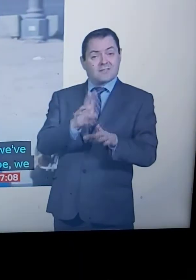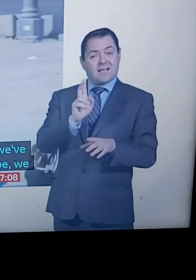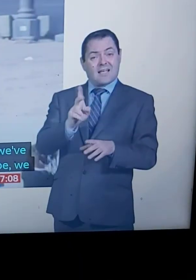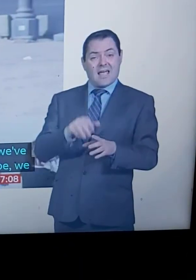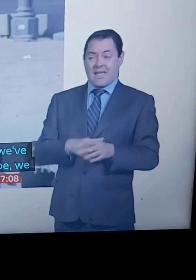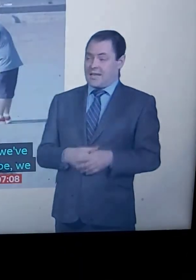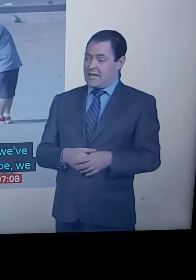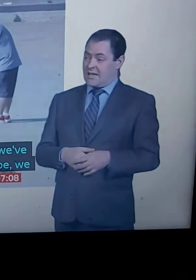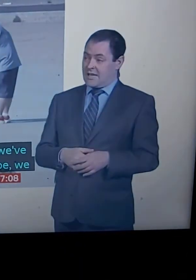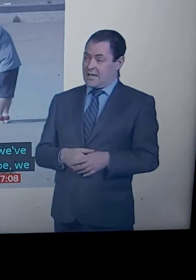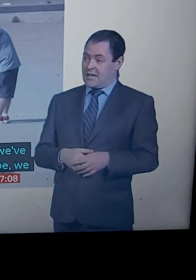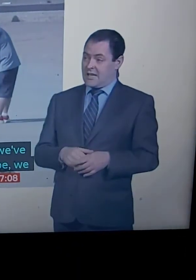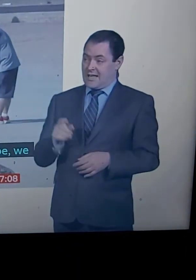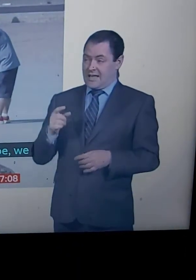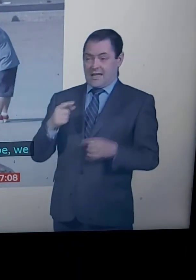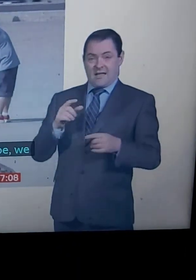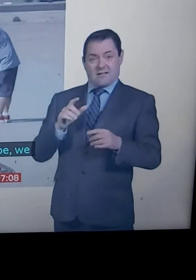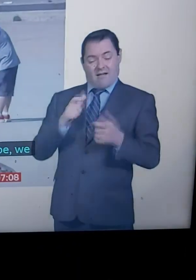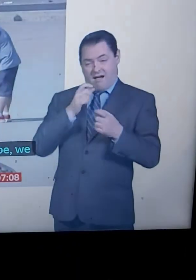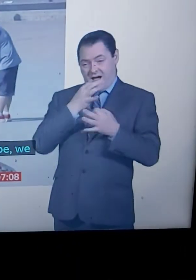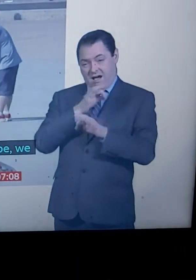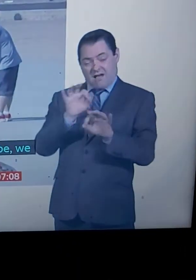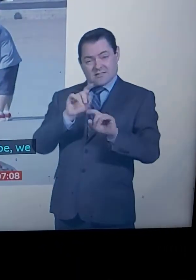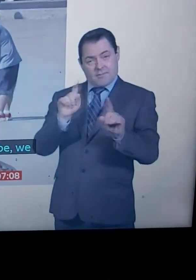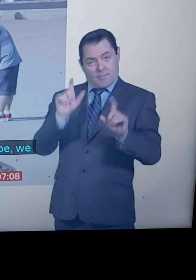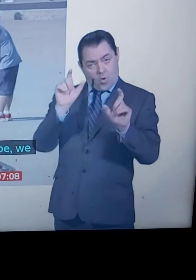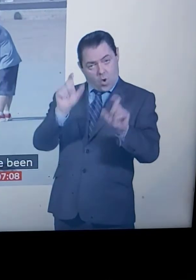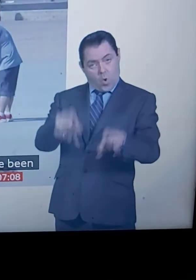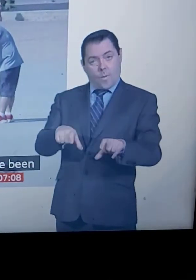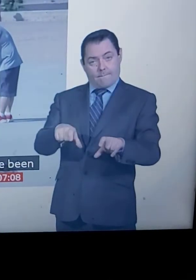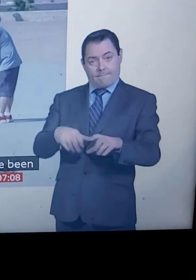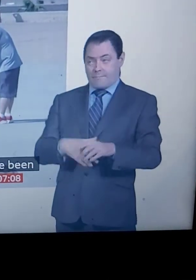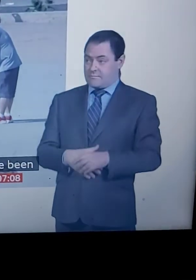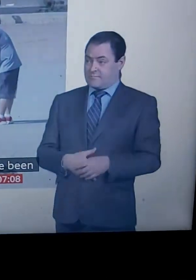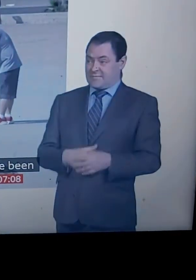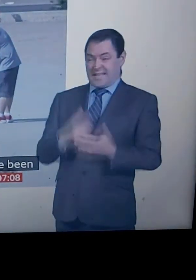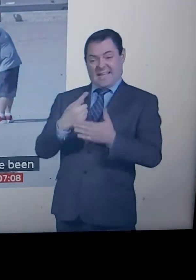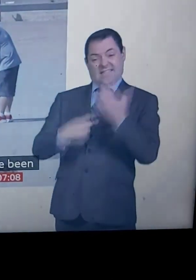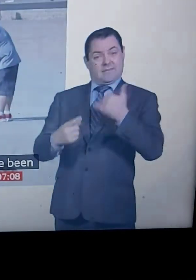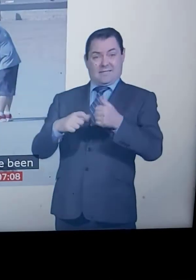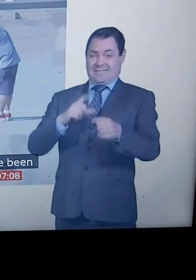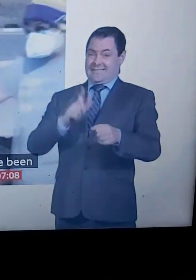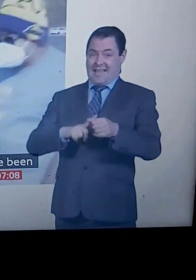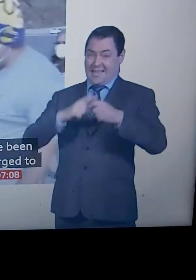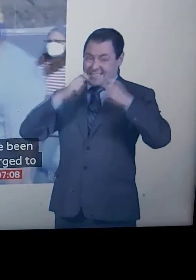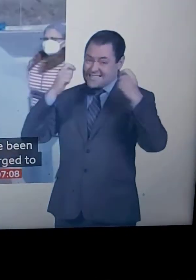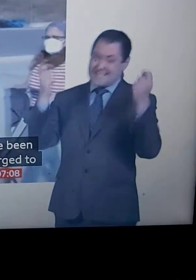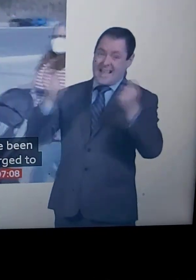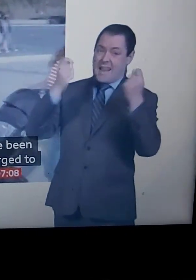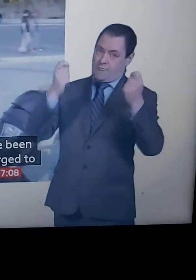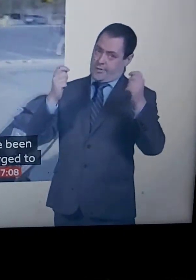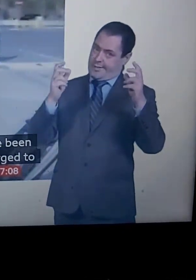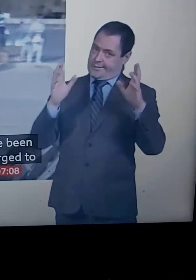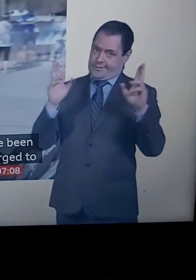urge to stay at home. There'll be little to celebrate this Independence Day. Peter Bowes, BBC News, Los Angeles.